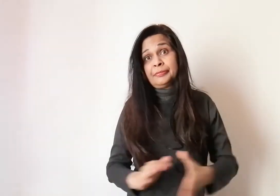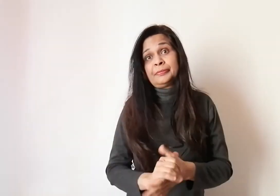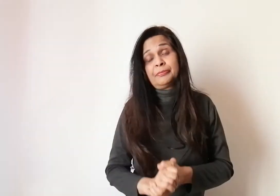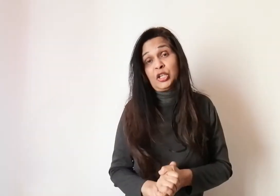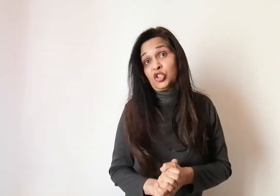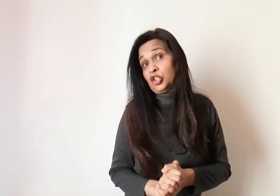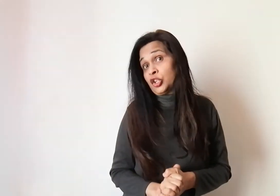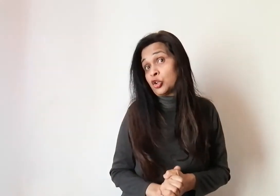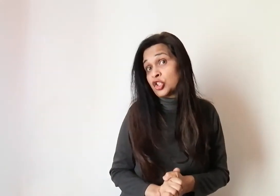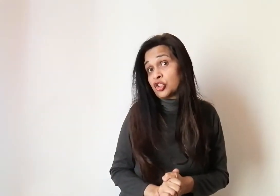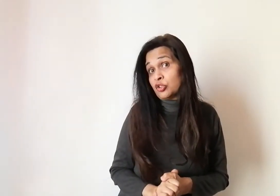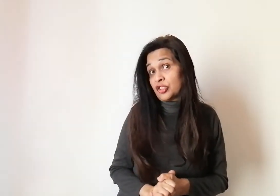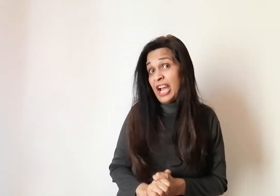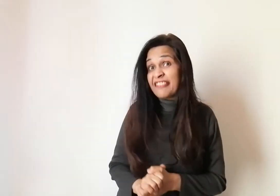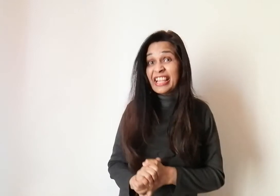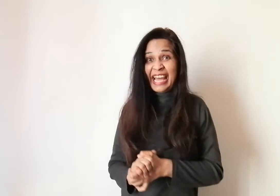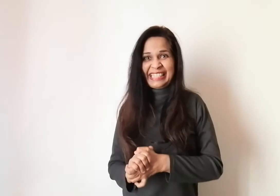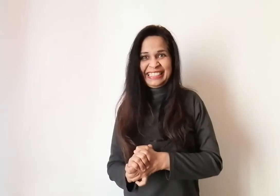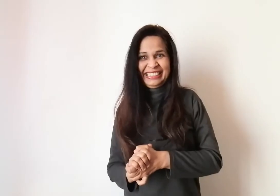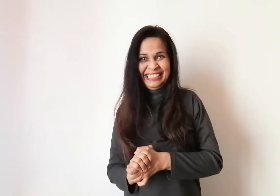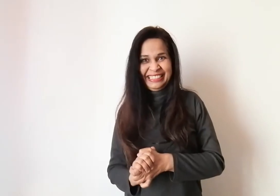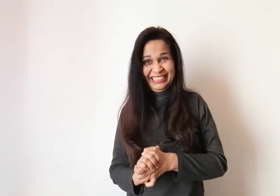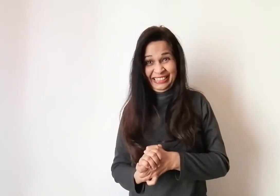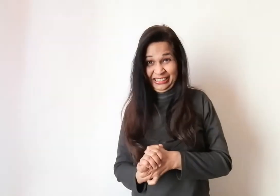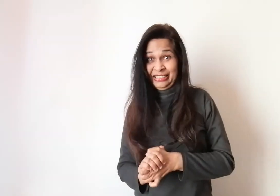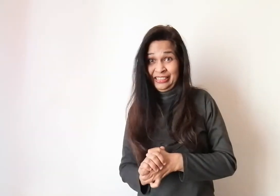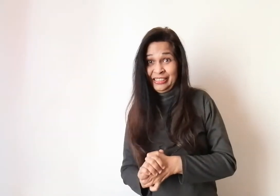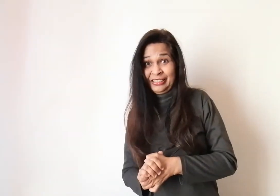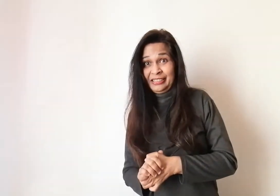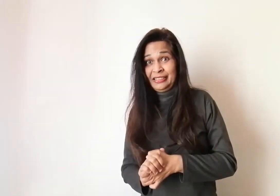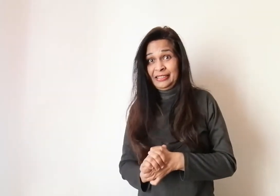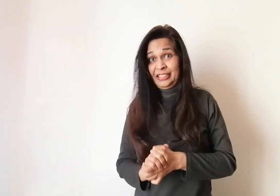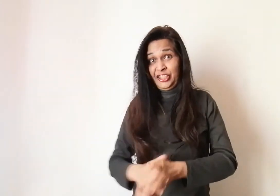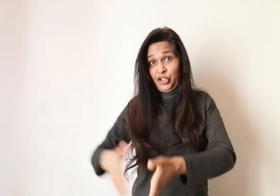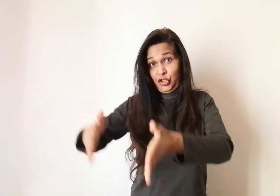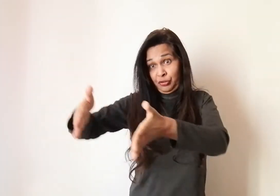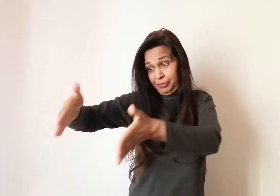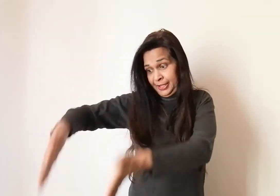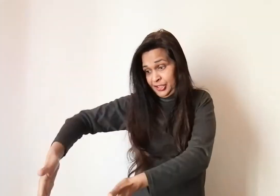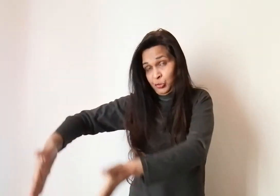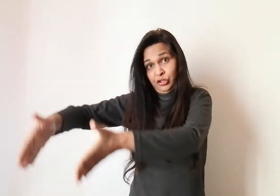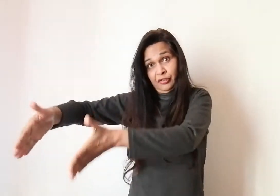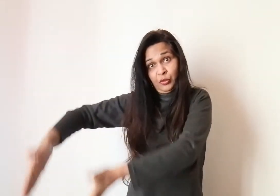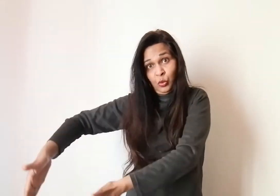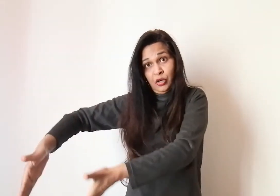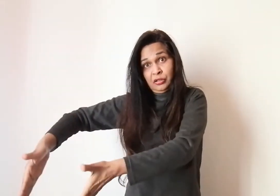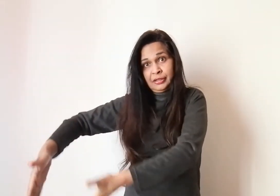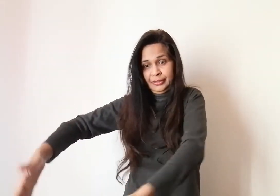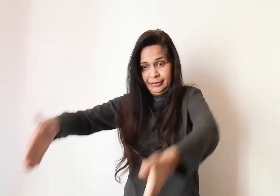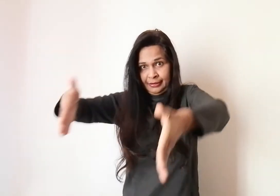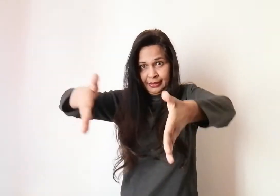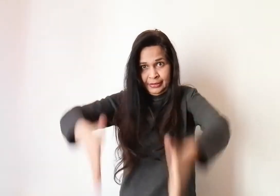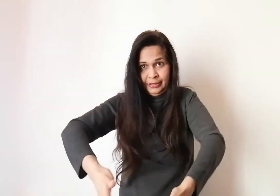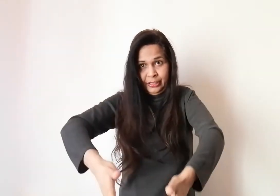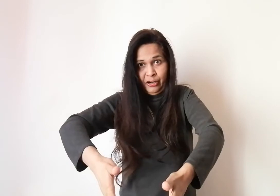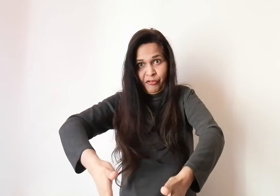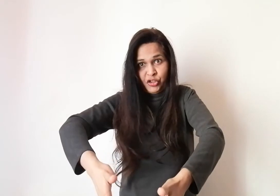You go under control. So have that. This is your place where you have to walk. Here for